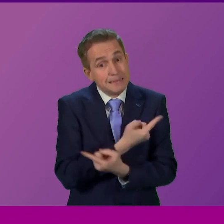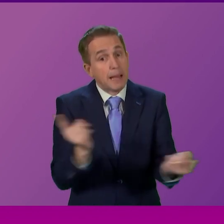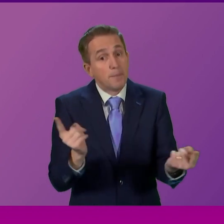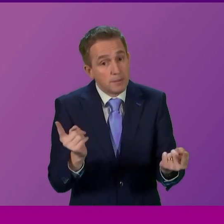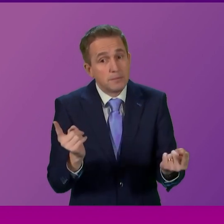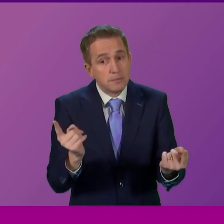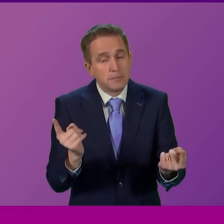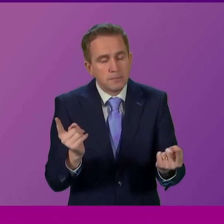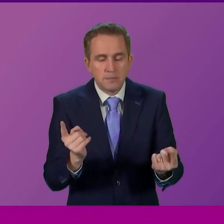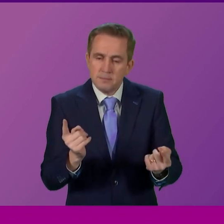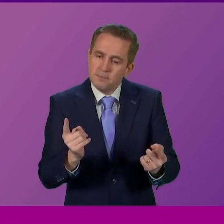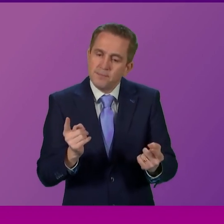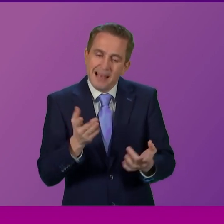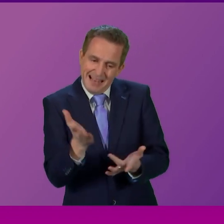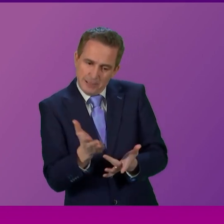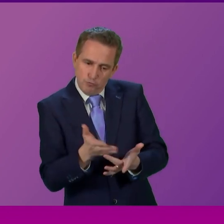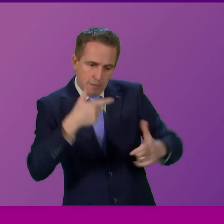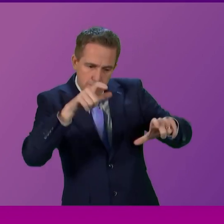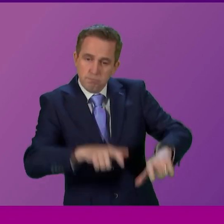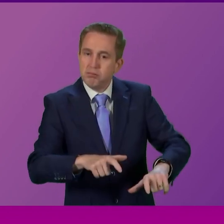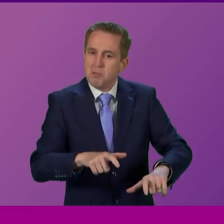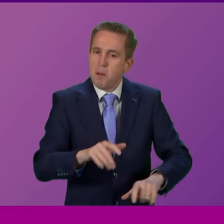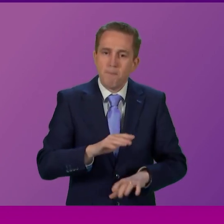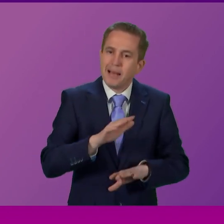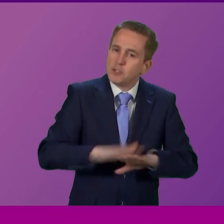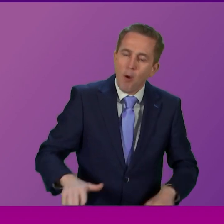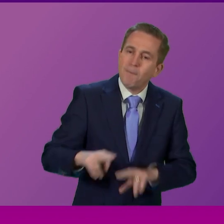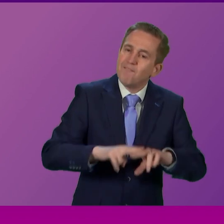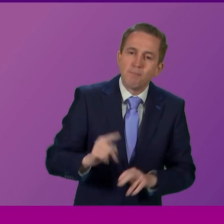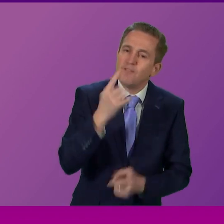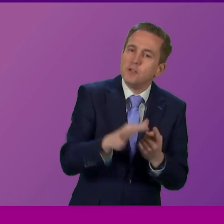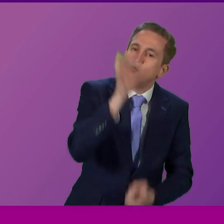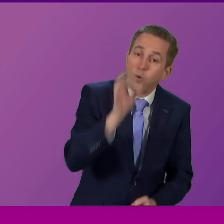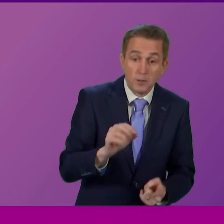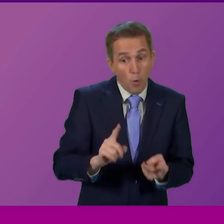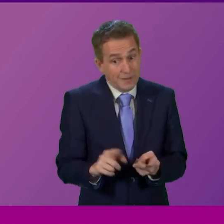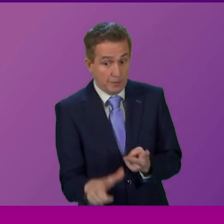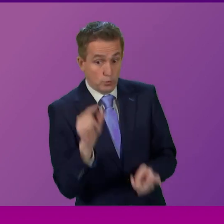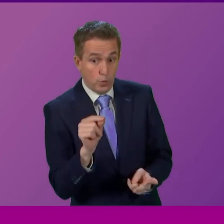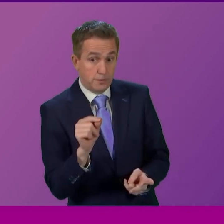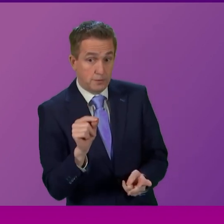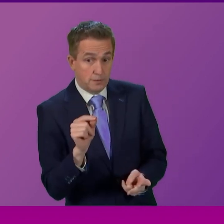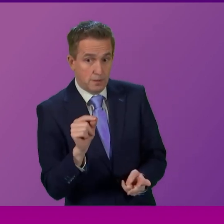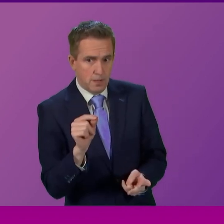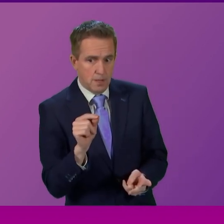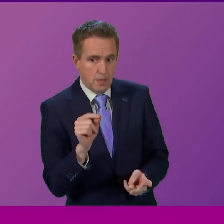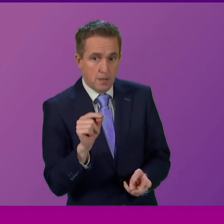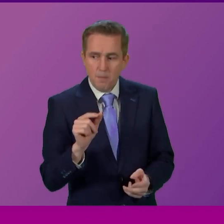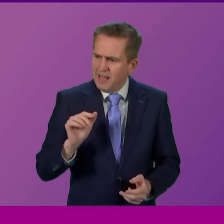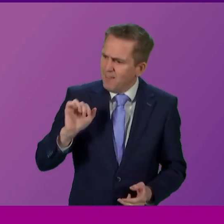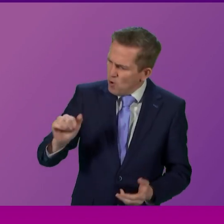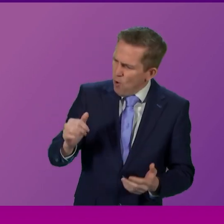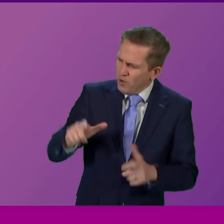an interim placement may not be a family's first or second choice but equally remaining within a hospital when you are clinically safe to be